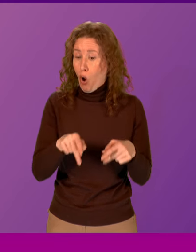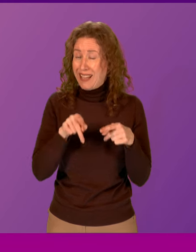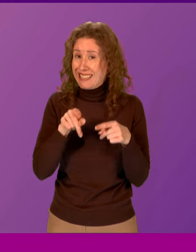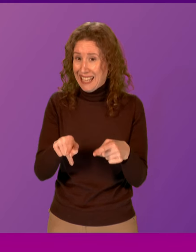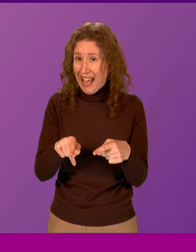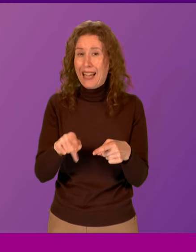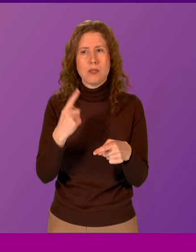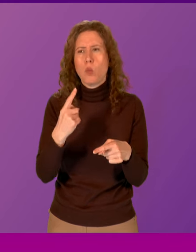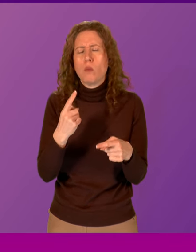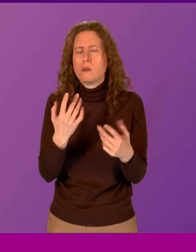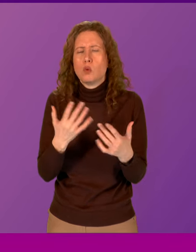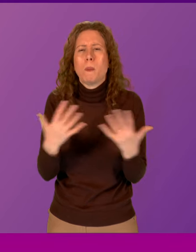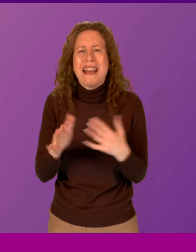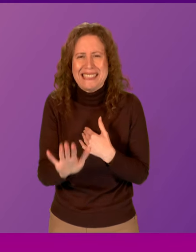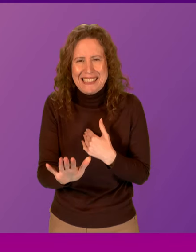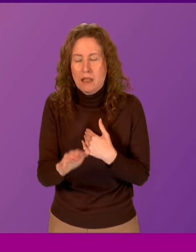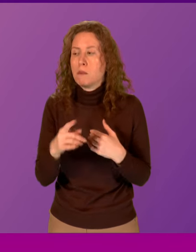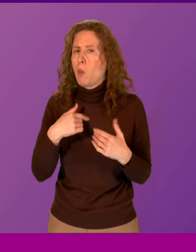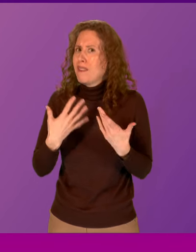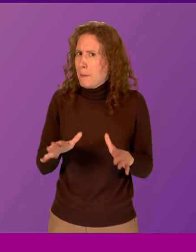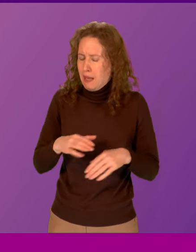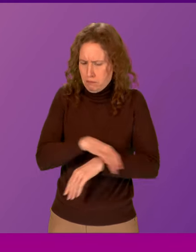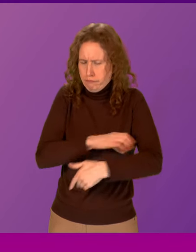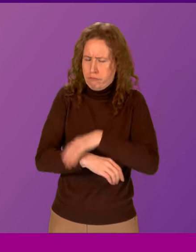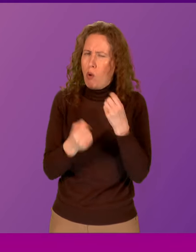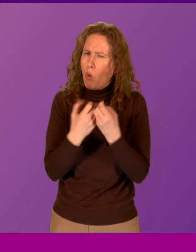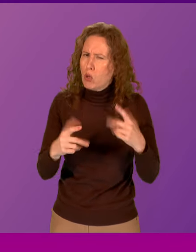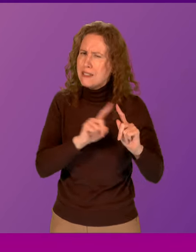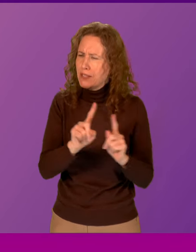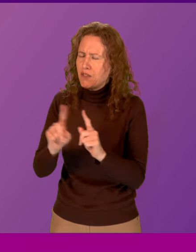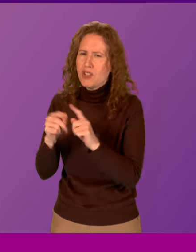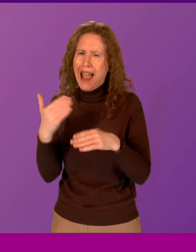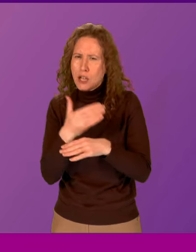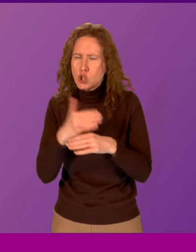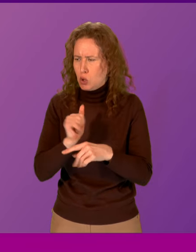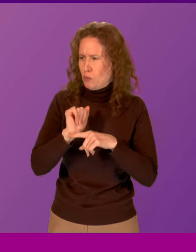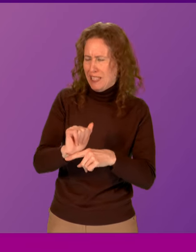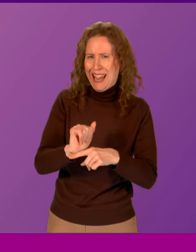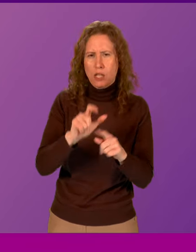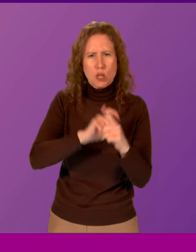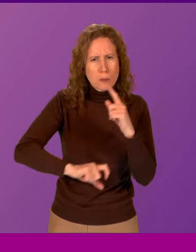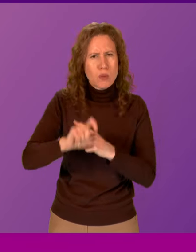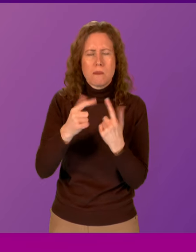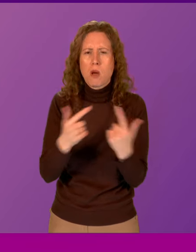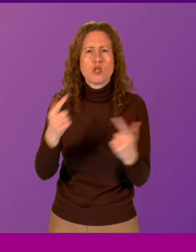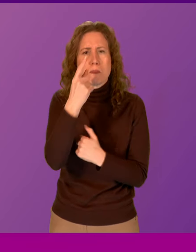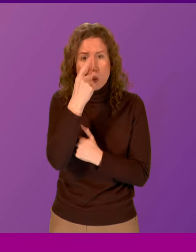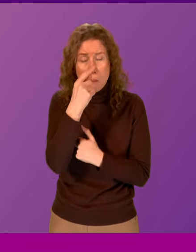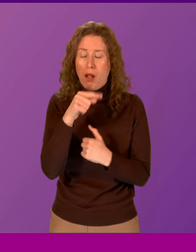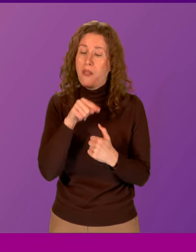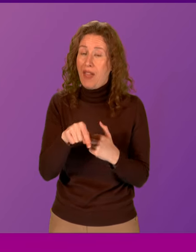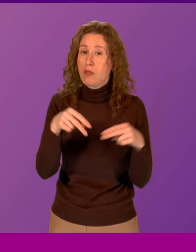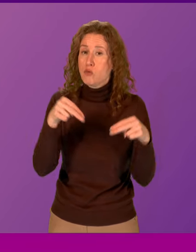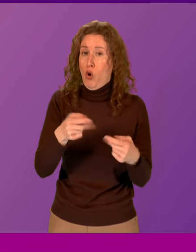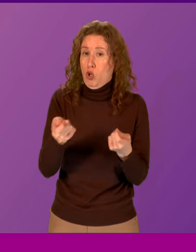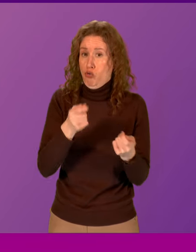one too many. And we've taken a whole range of actions to protect communities as best we possibly can. And that drug control notice